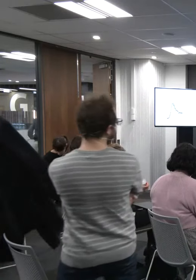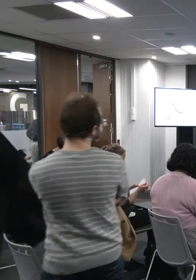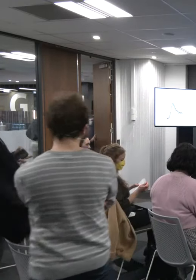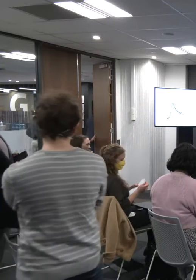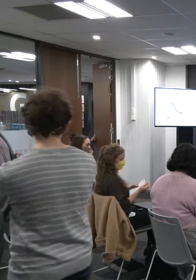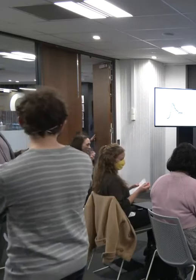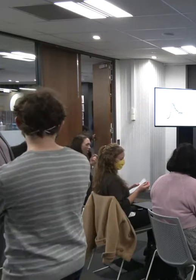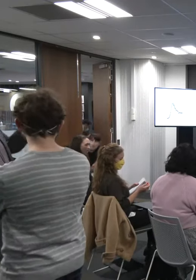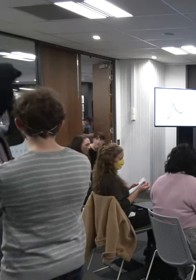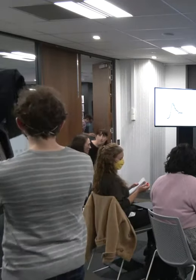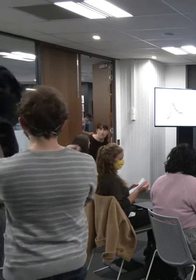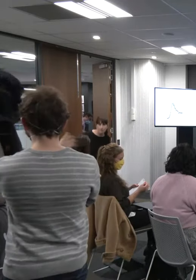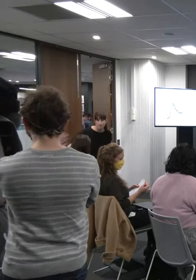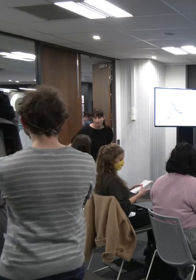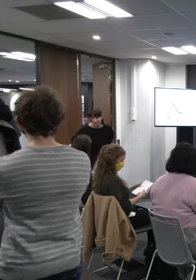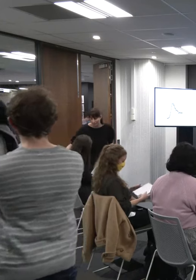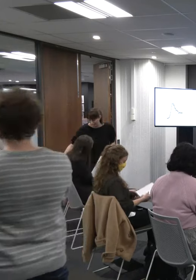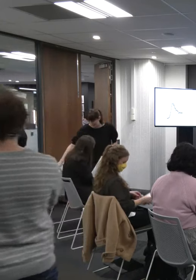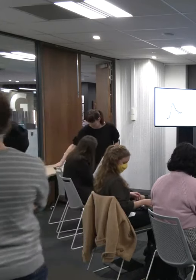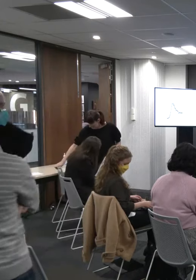Thank you